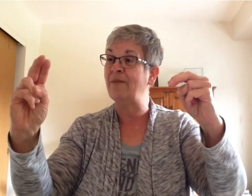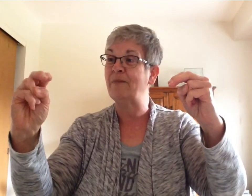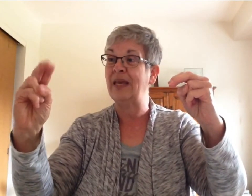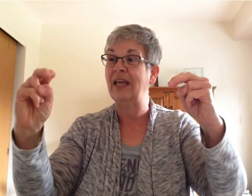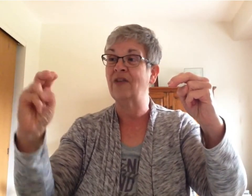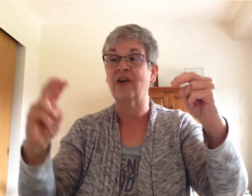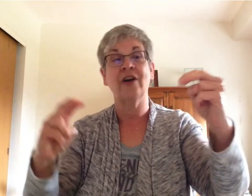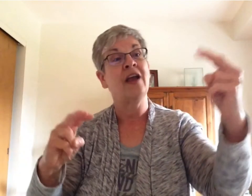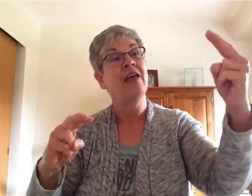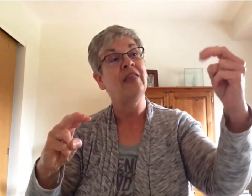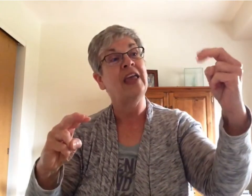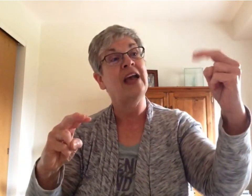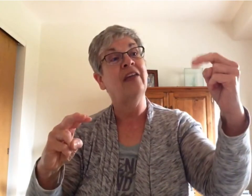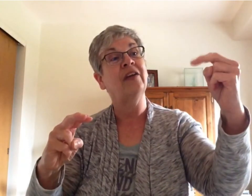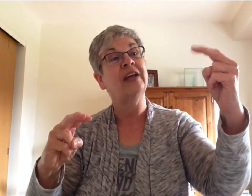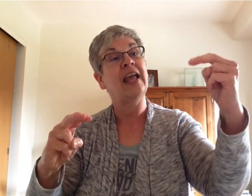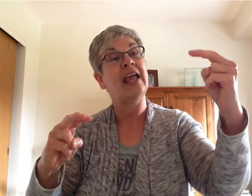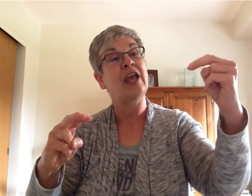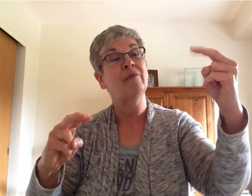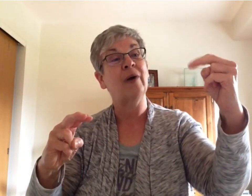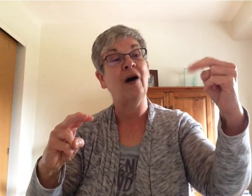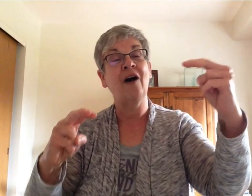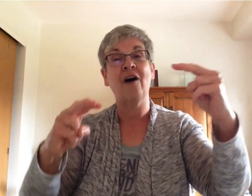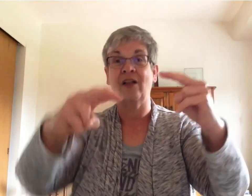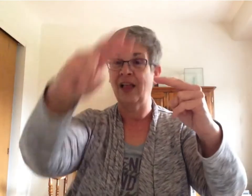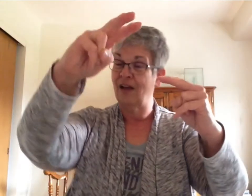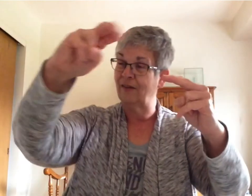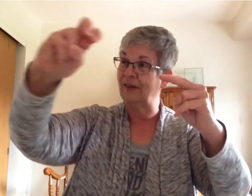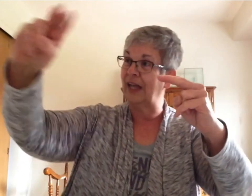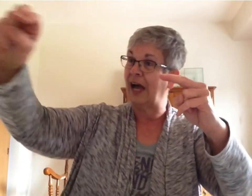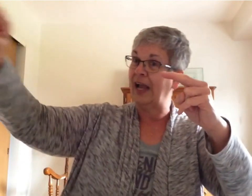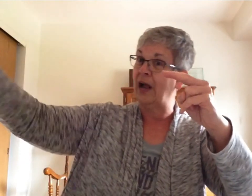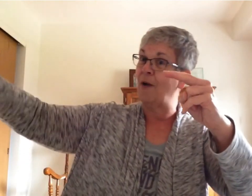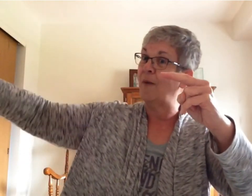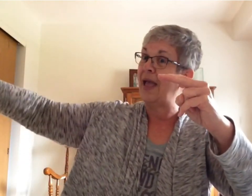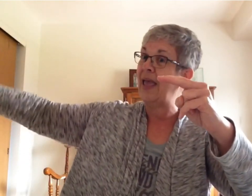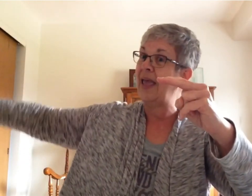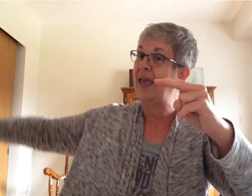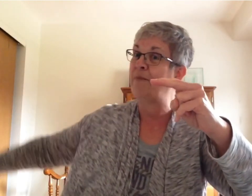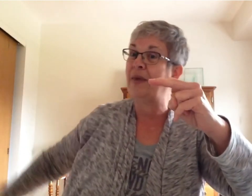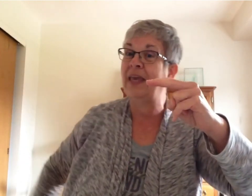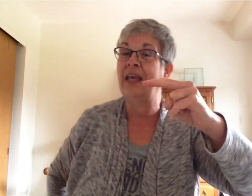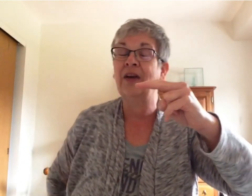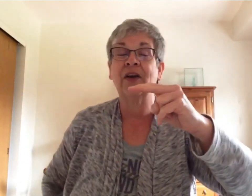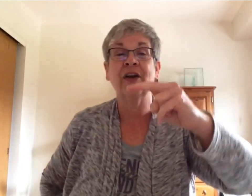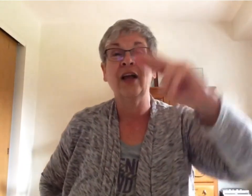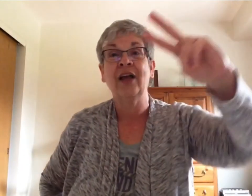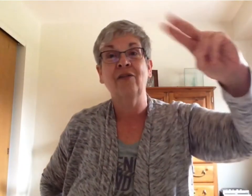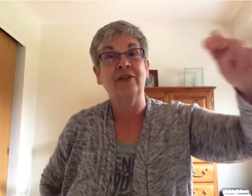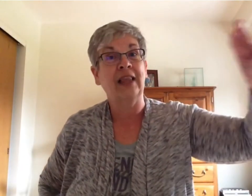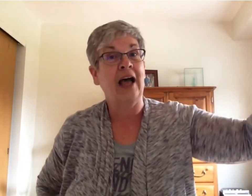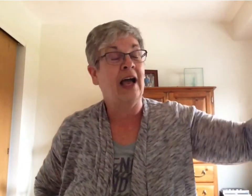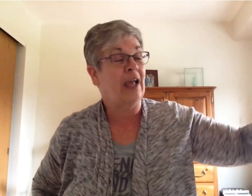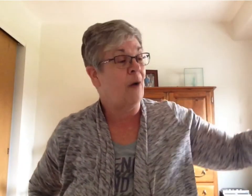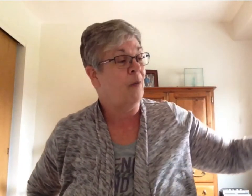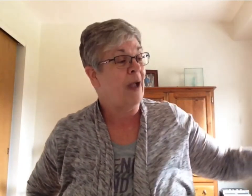Peter, the other named Paul. Fly away, Peter. Fly away,